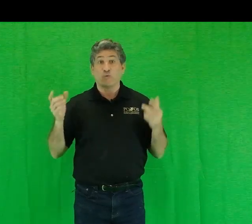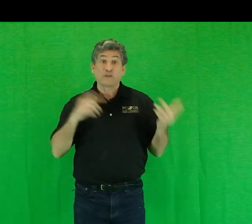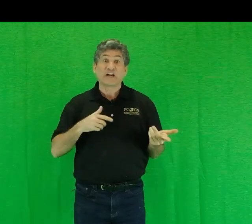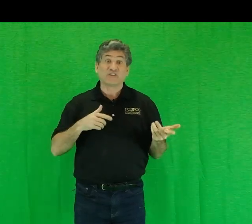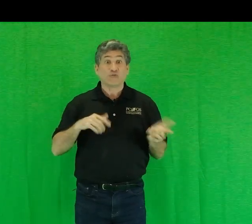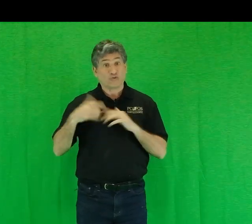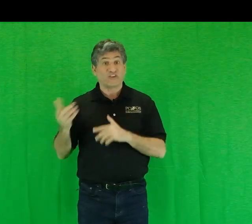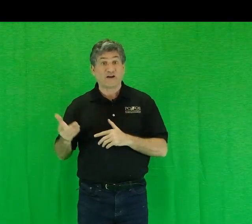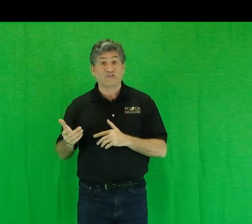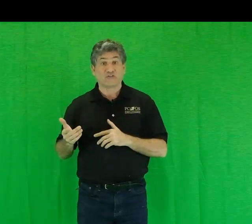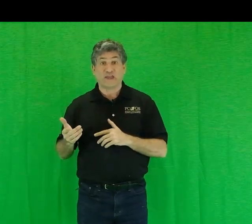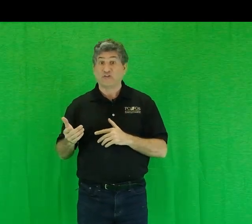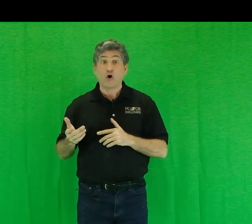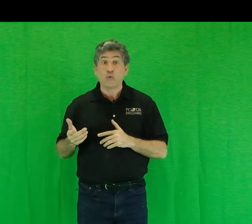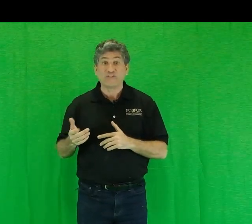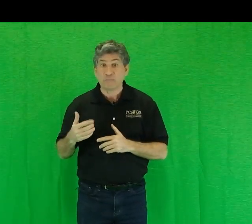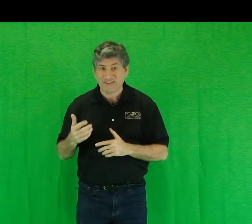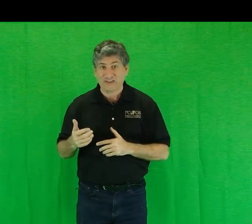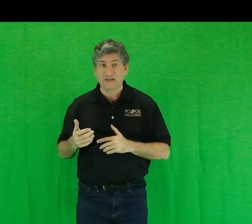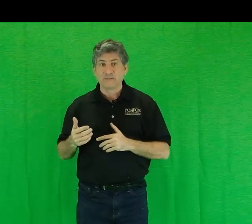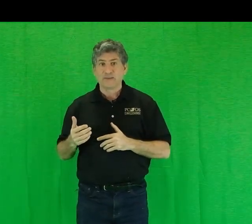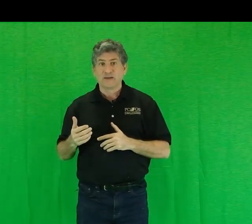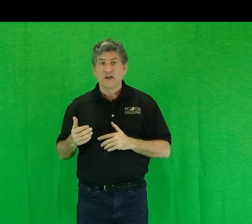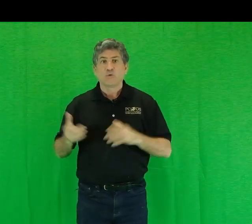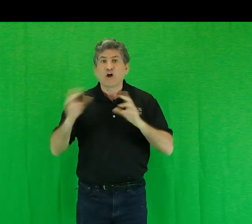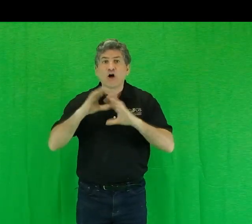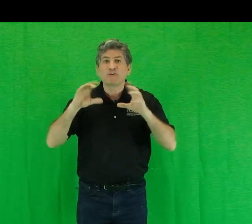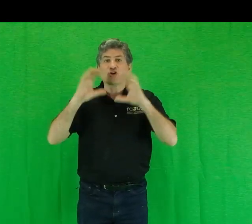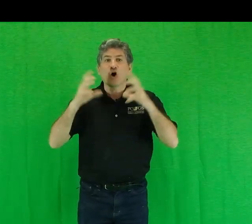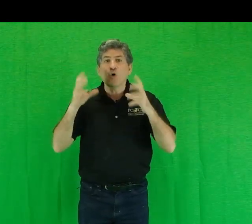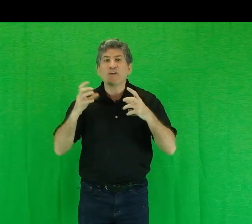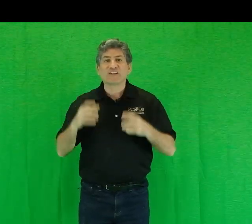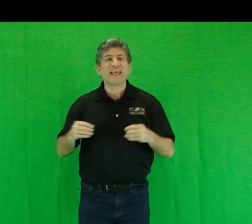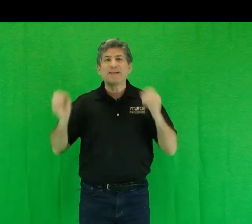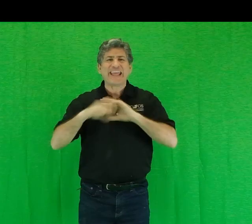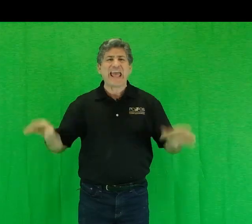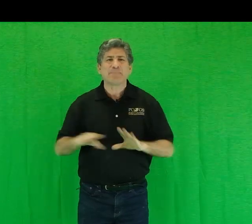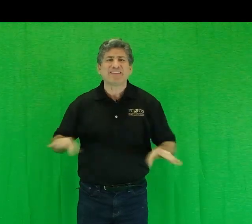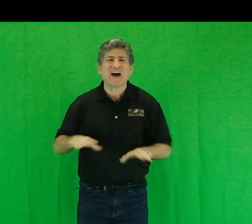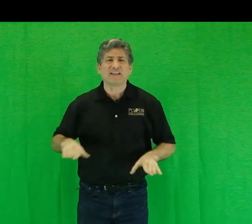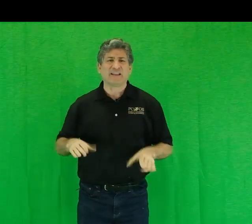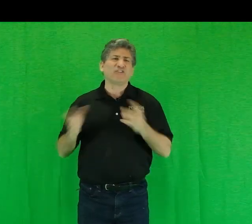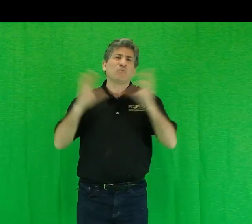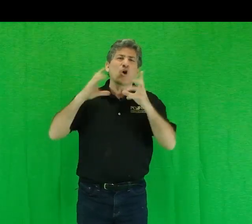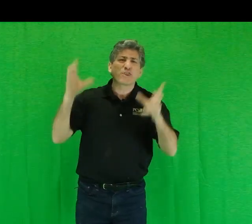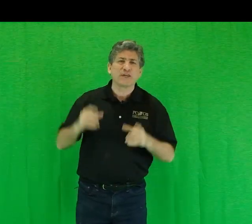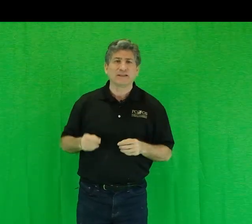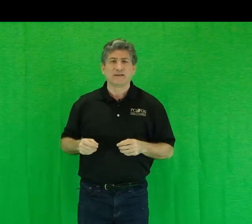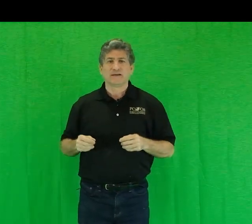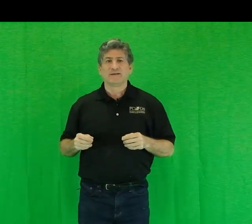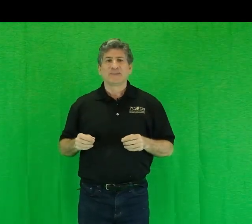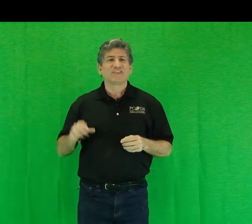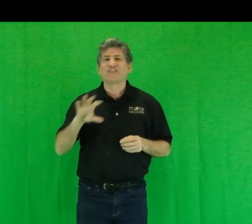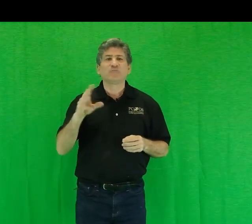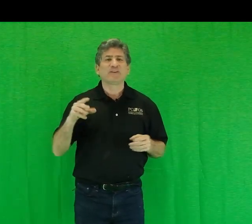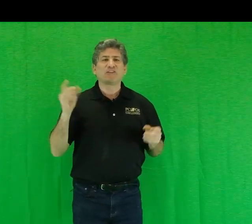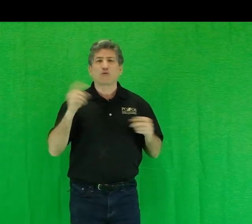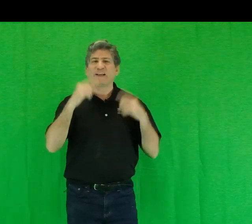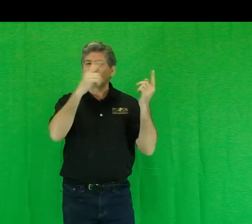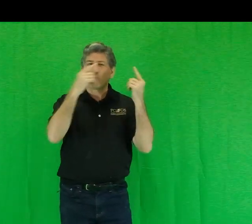reluctant or scarce, and always messy, we'll almost always claim it can't be done and isn't worth it. This is merely the cradle-to